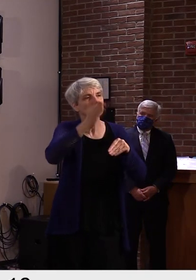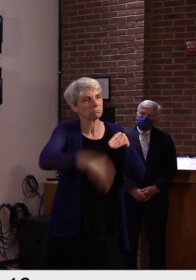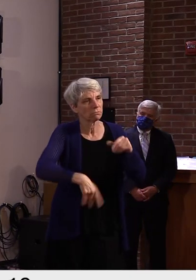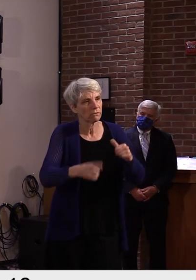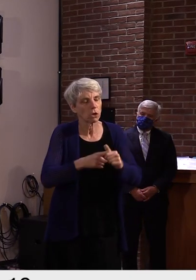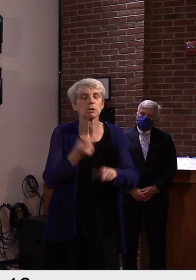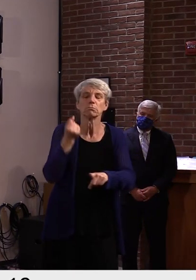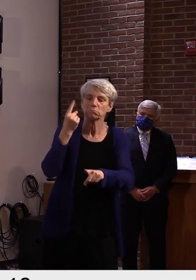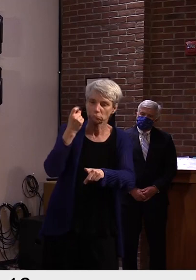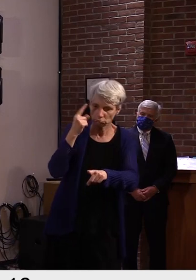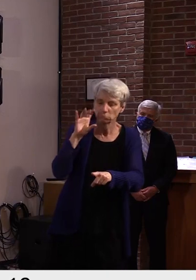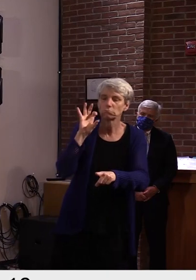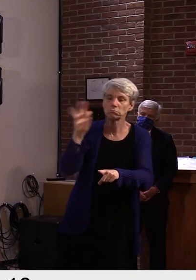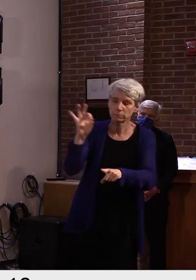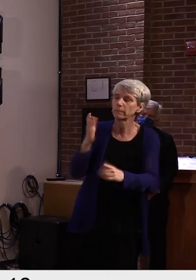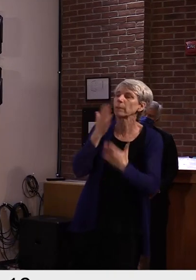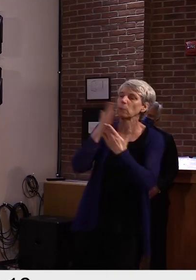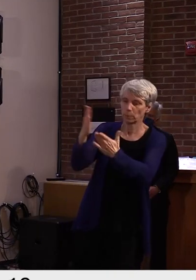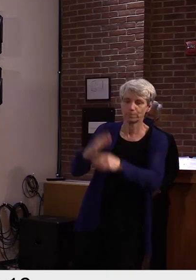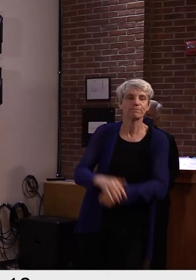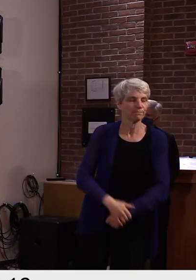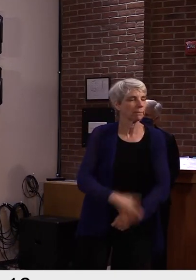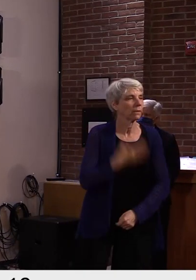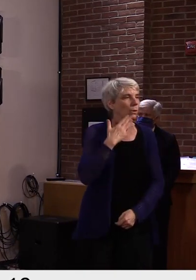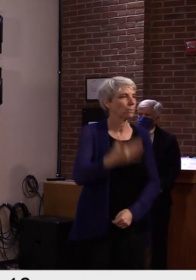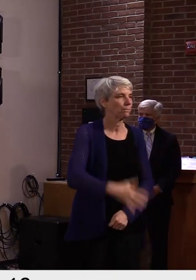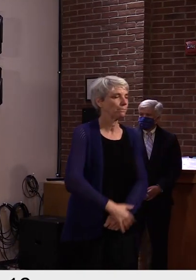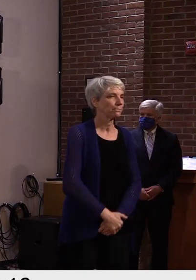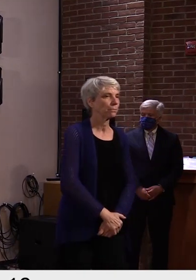OK, great. Thank you all very much. Thank you.